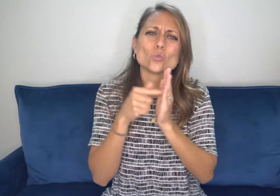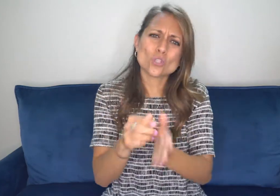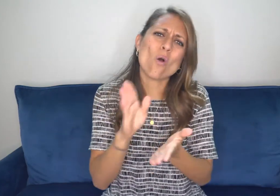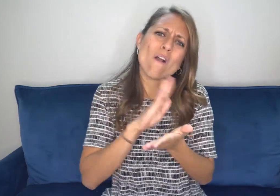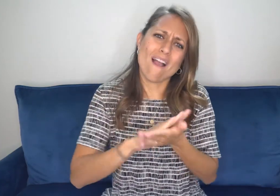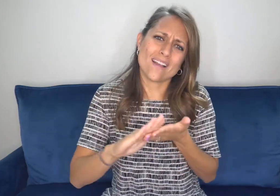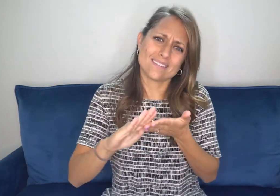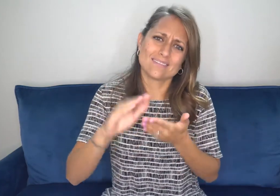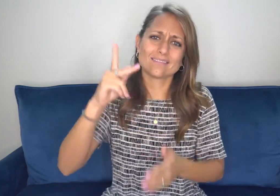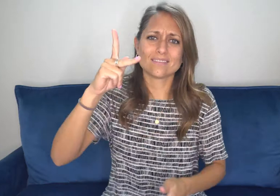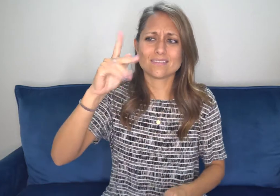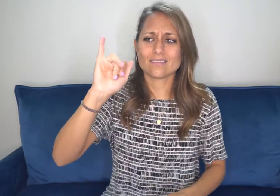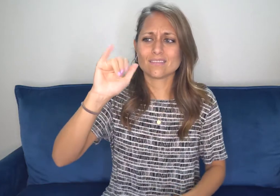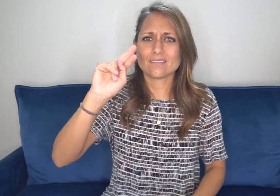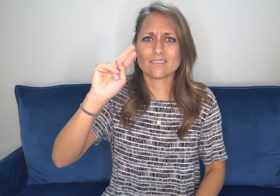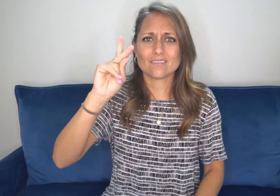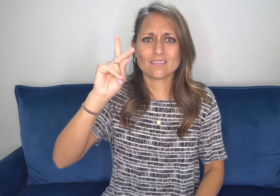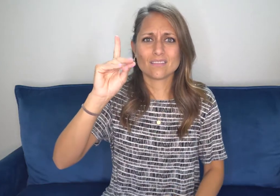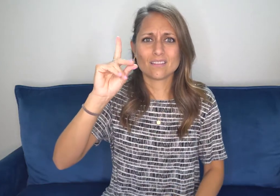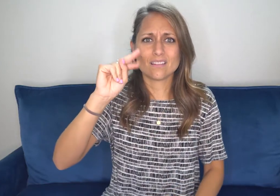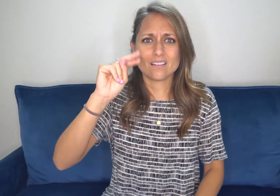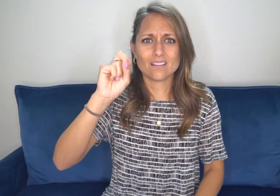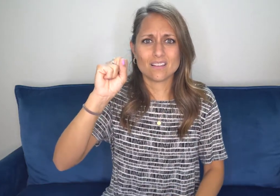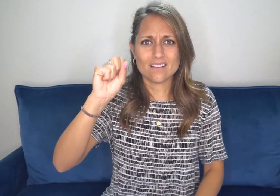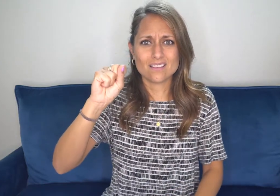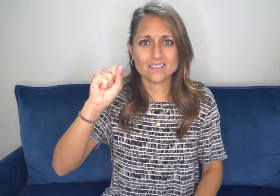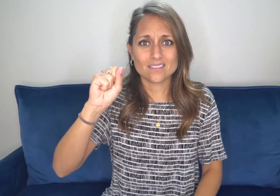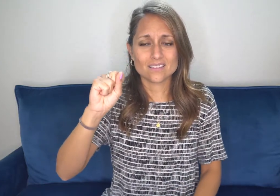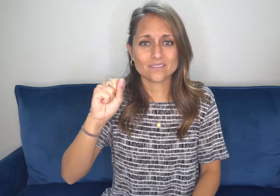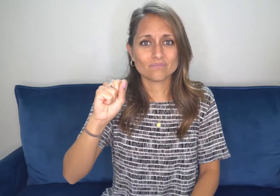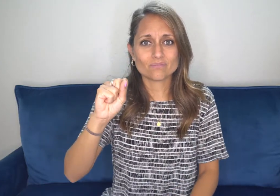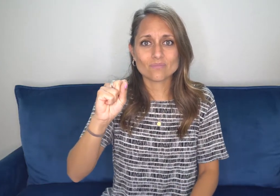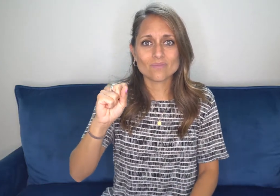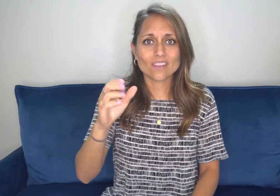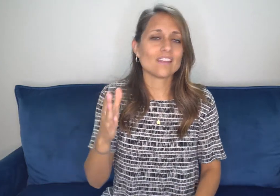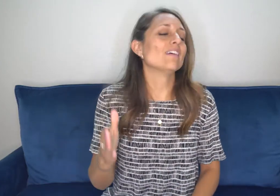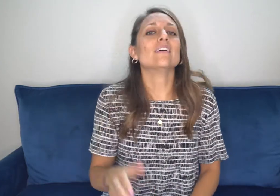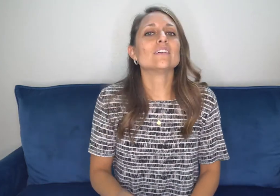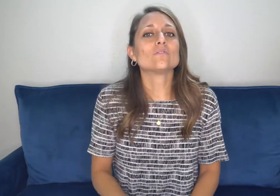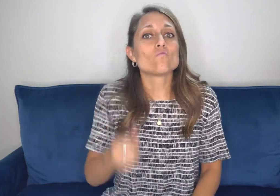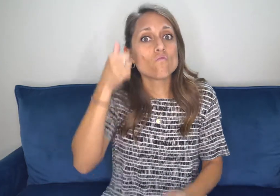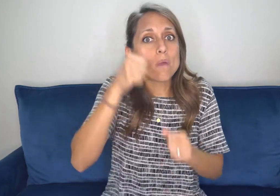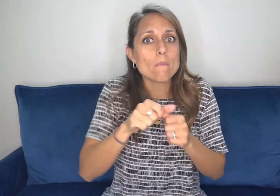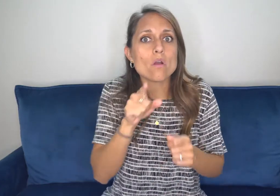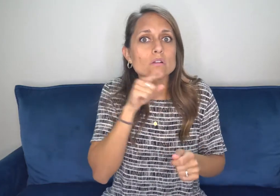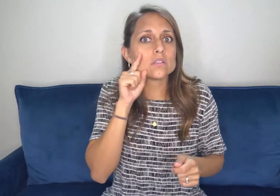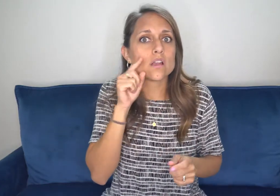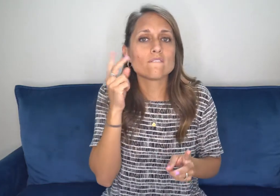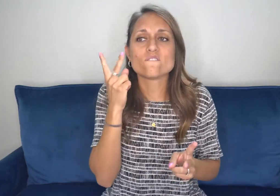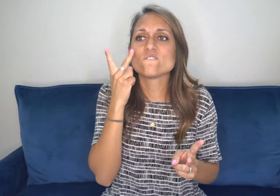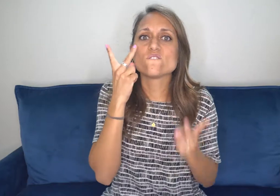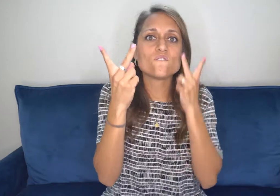text message to introduce yourself and smile. Show kindness. Be